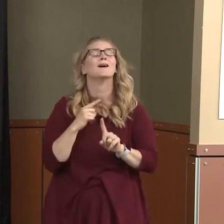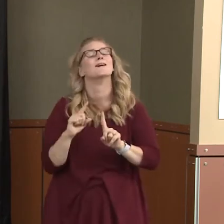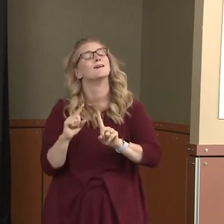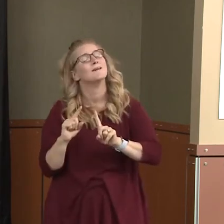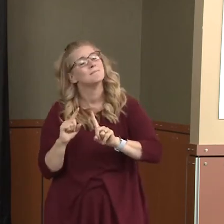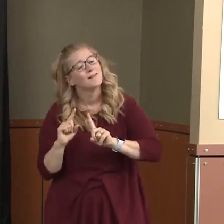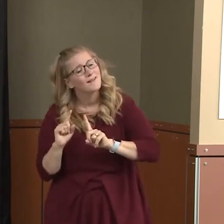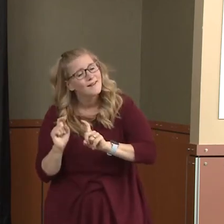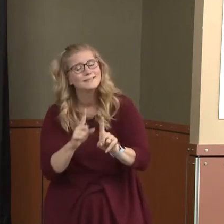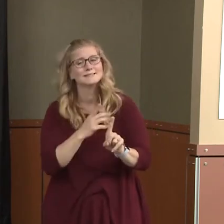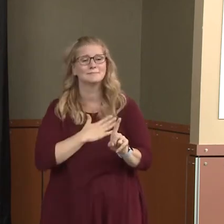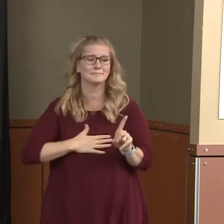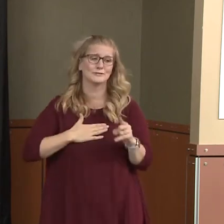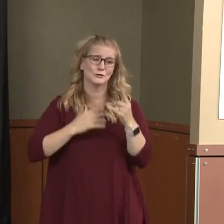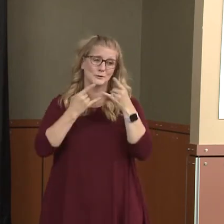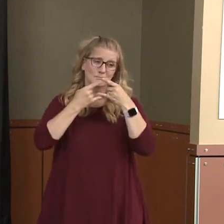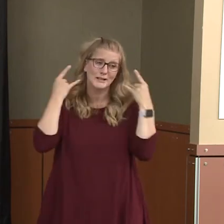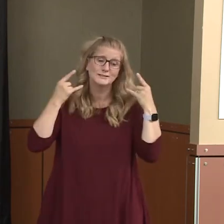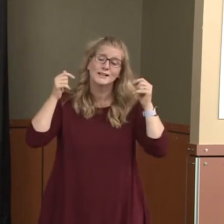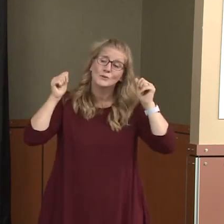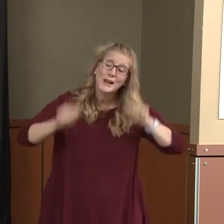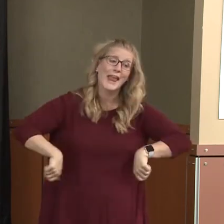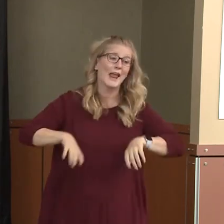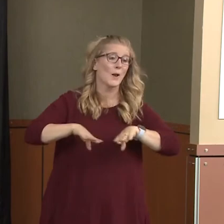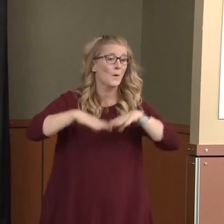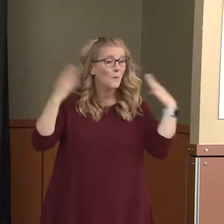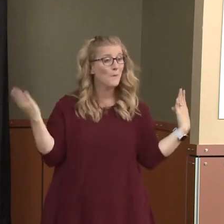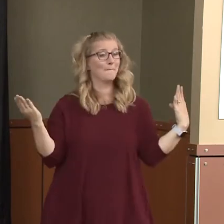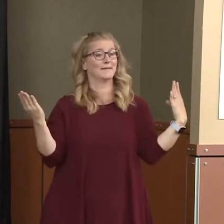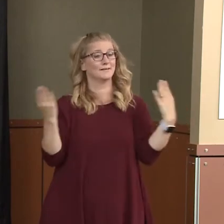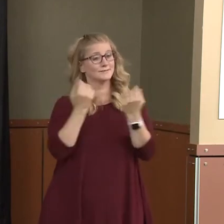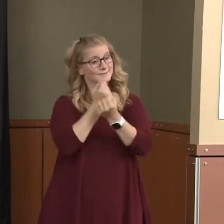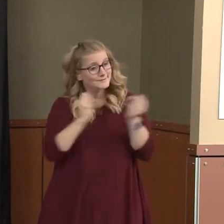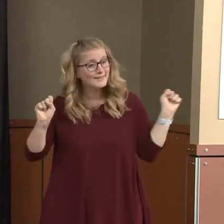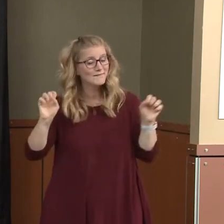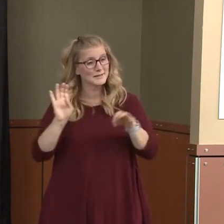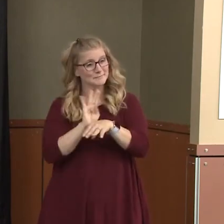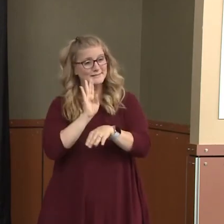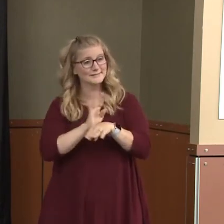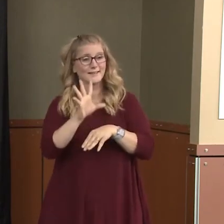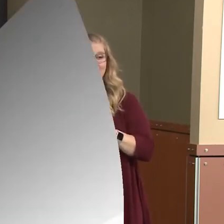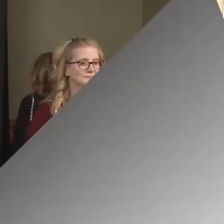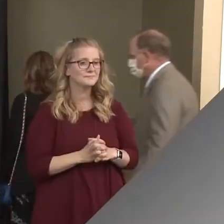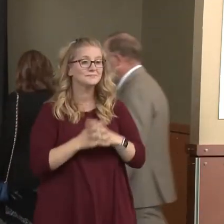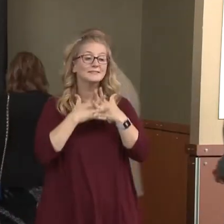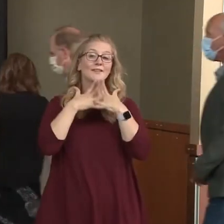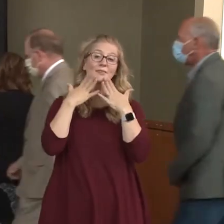businesses in our community and, frankly, to save lives. Thank you.